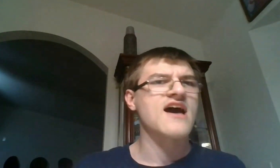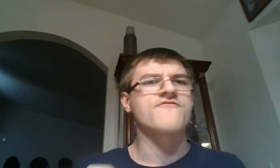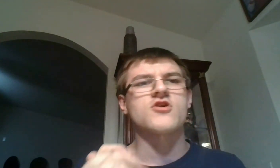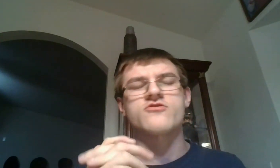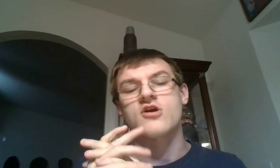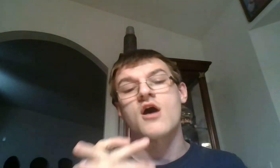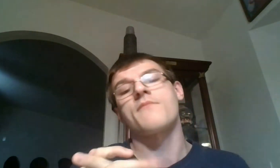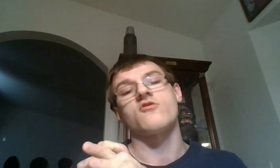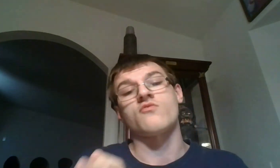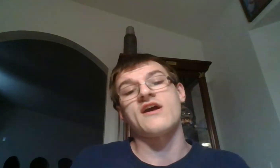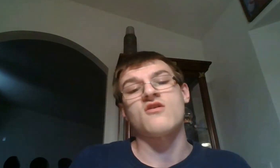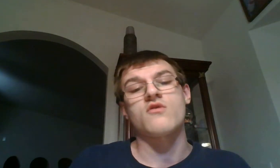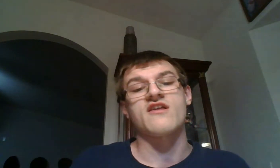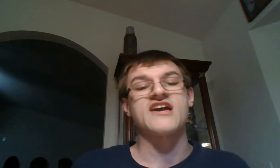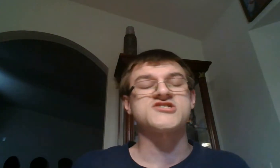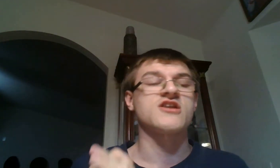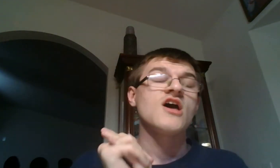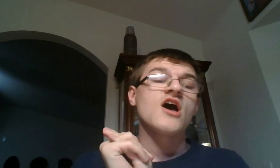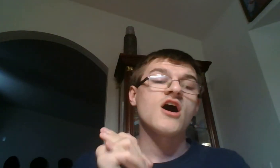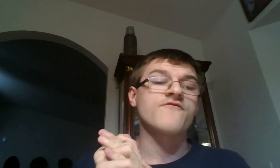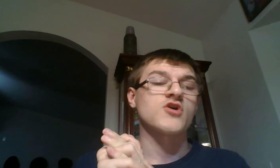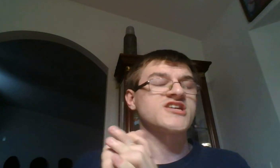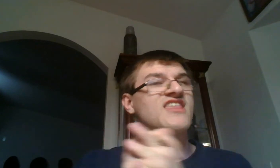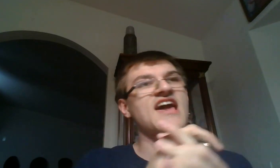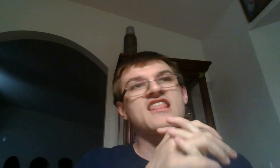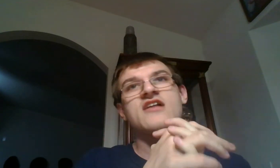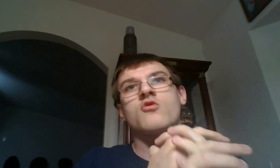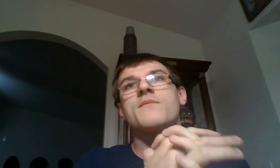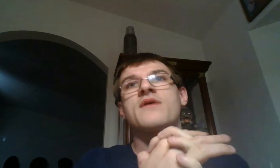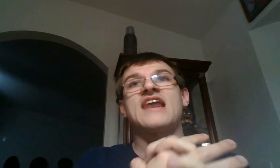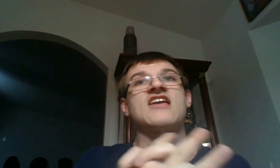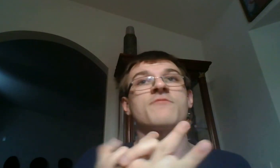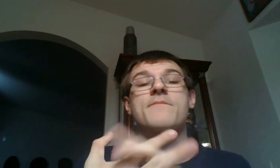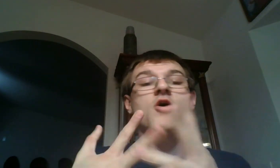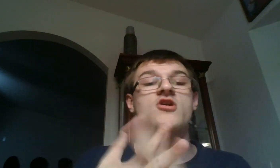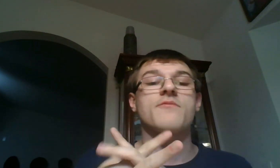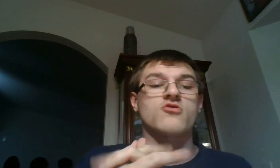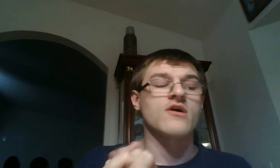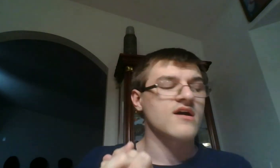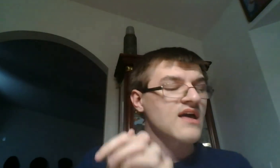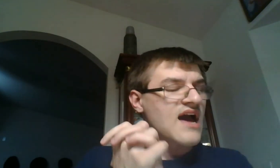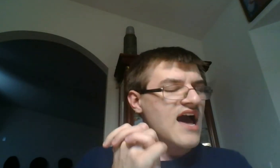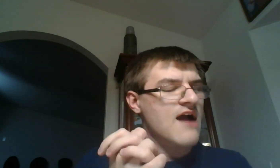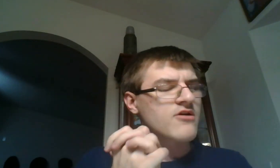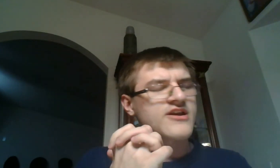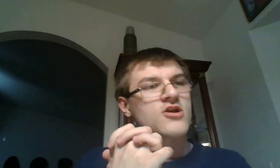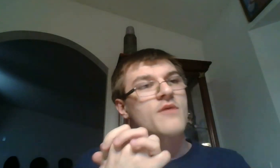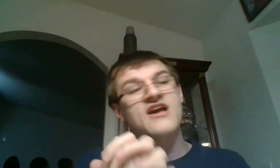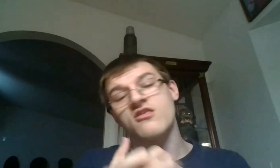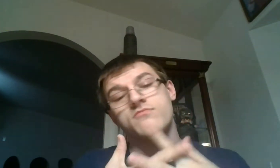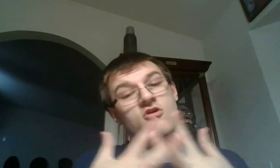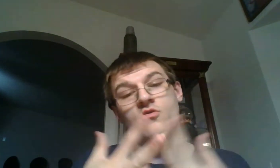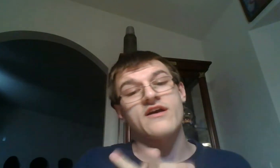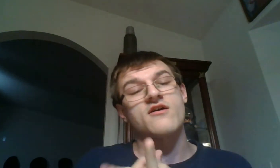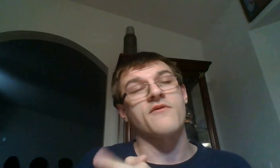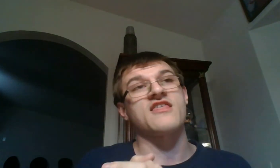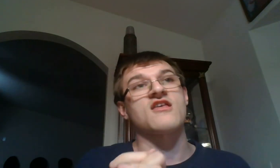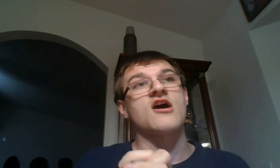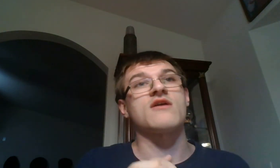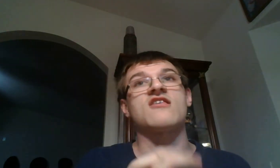for the Gone Brothers Racing Organization. Unfortunately, that is a Toyota brand. He's been partnered up with Toyota. I really don't know because there's a million other places to go and he's